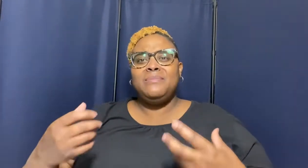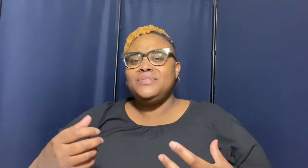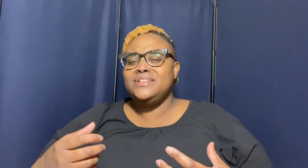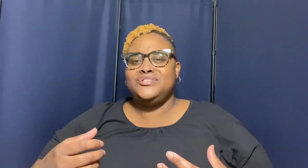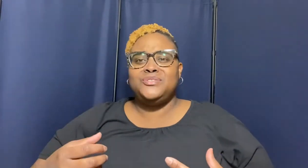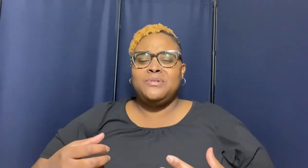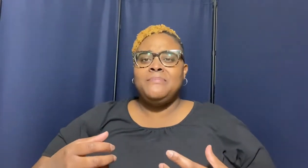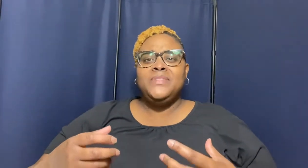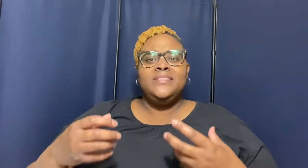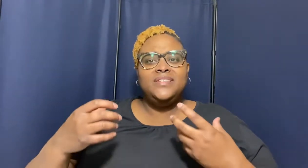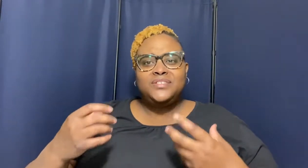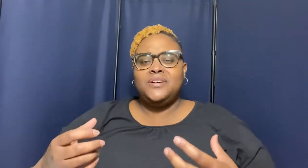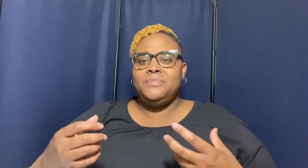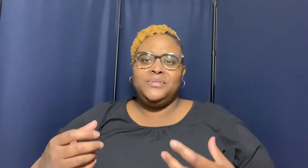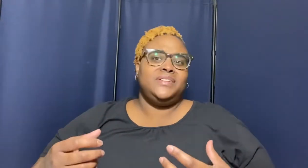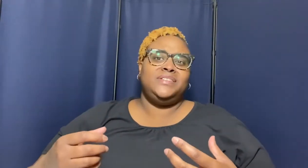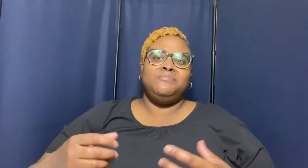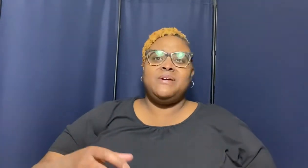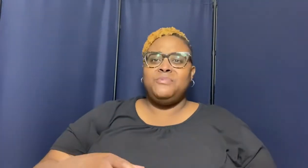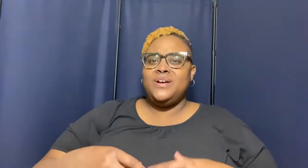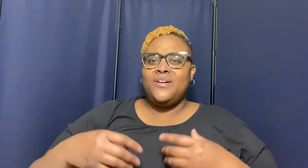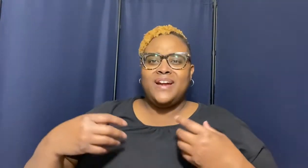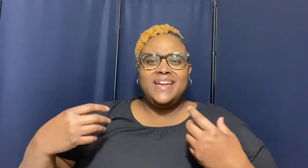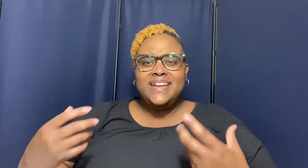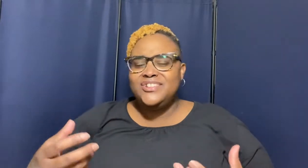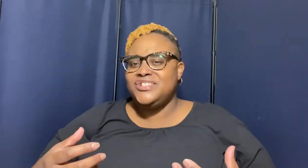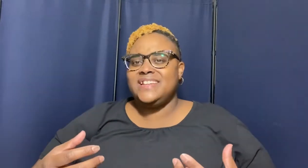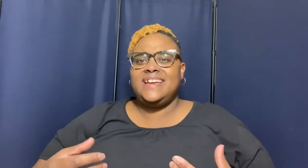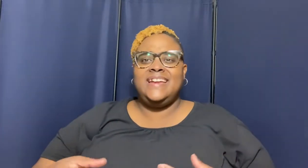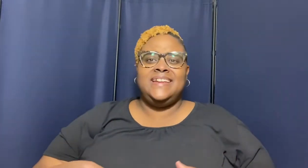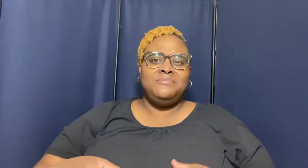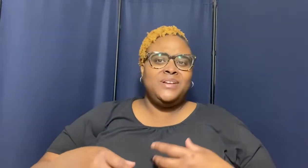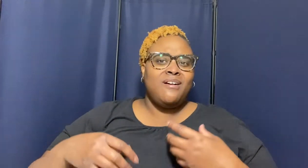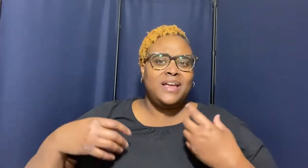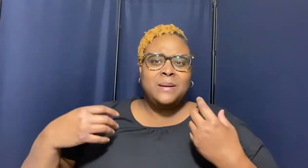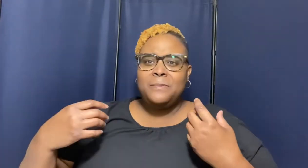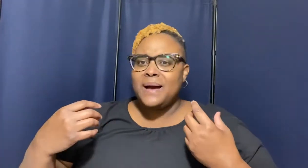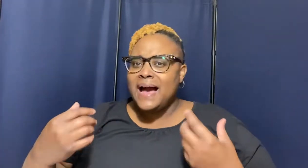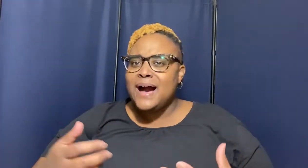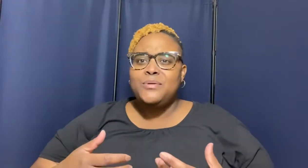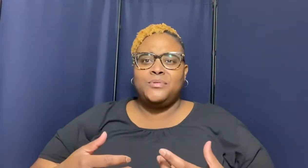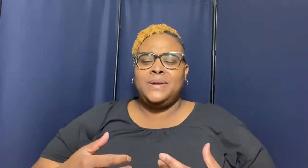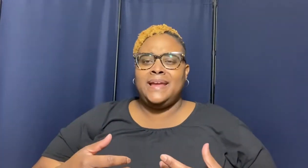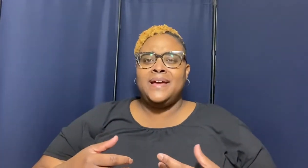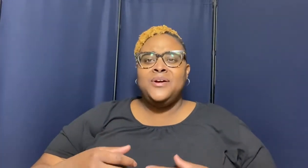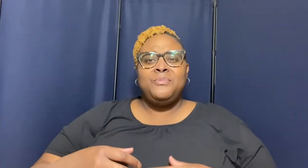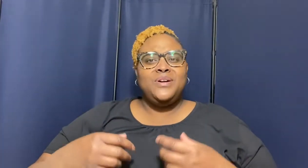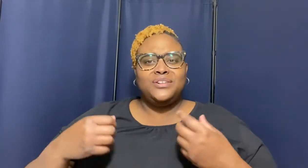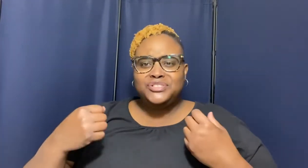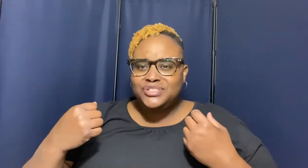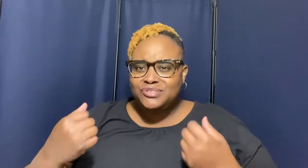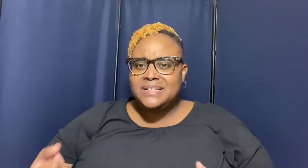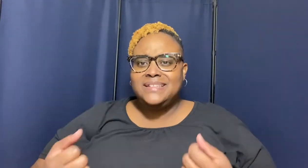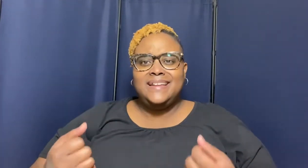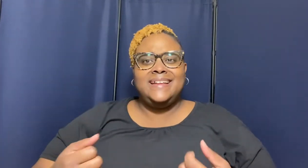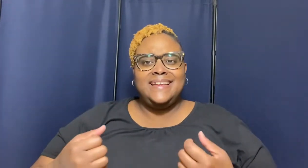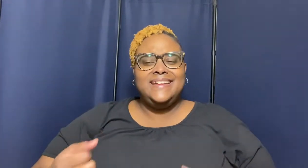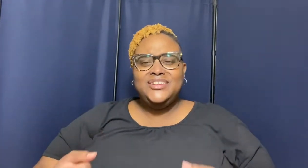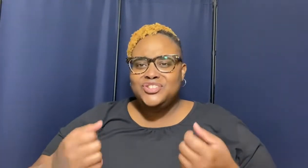on and join this community where we are educating we are empowering we are strengthening each